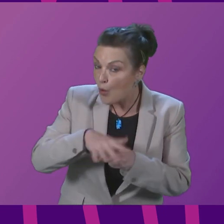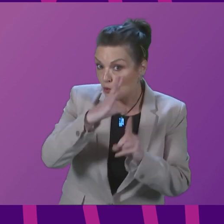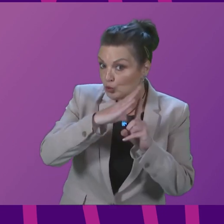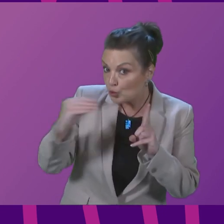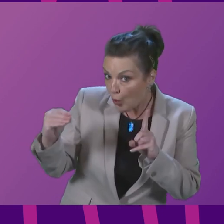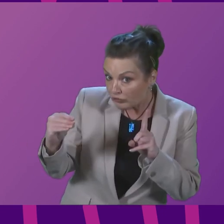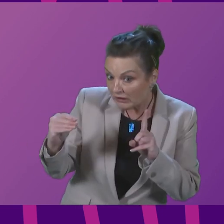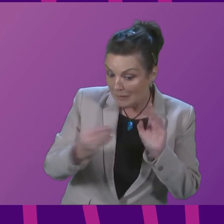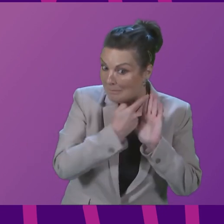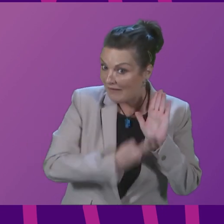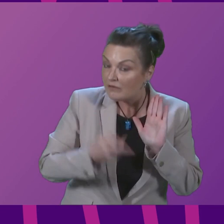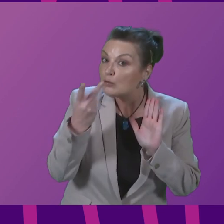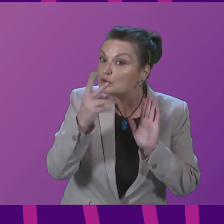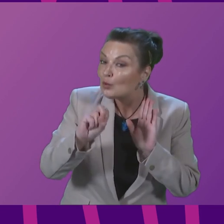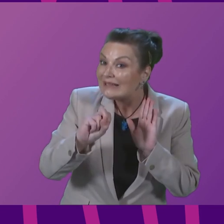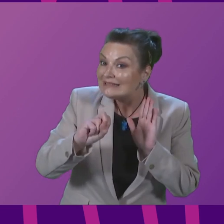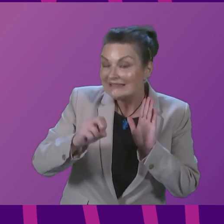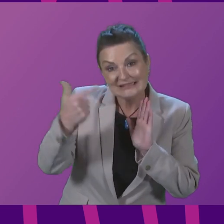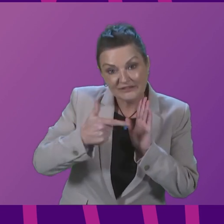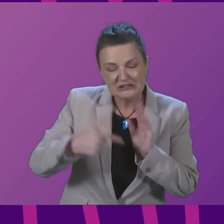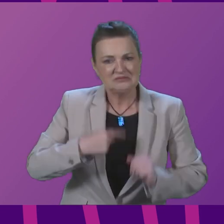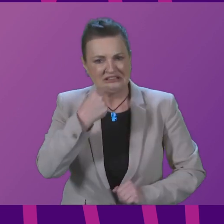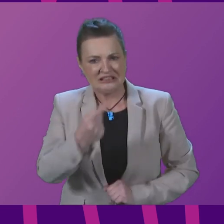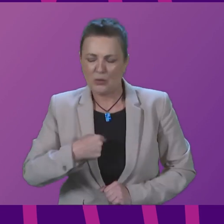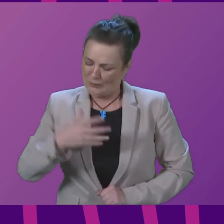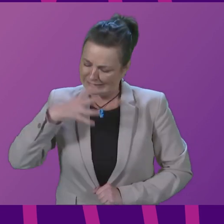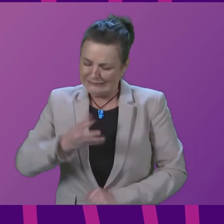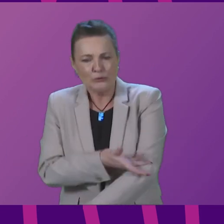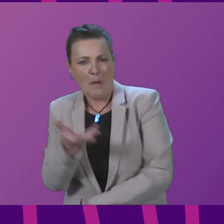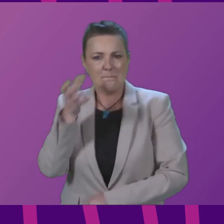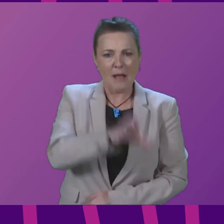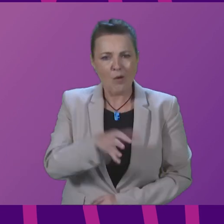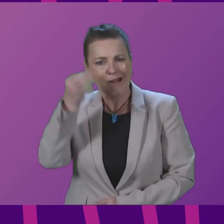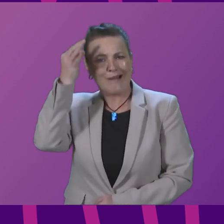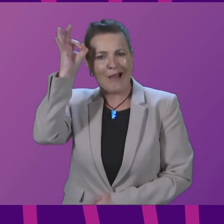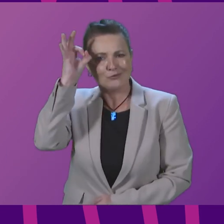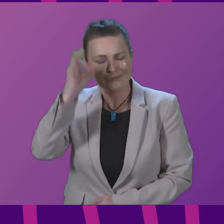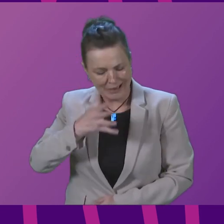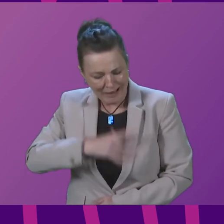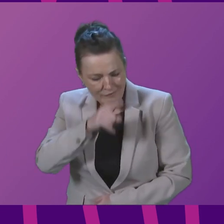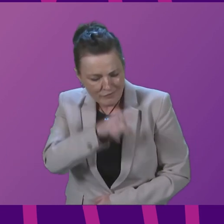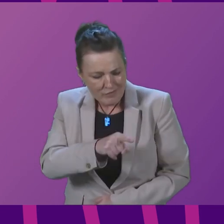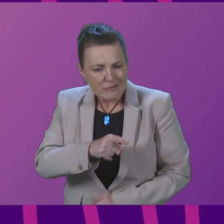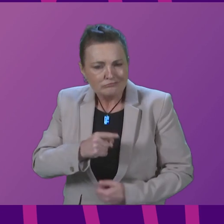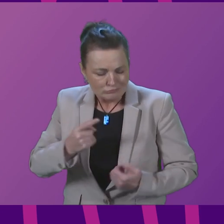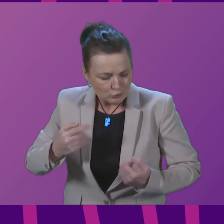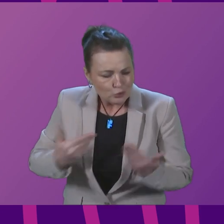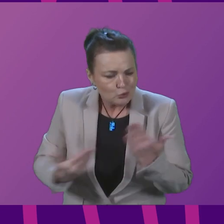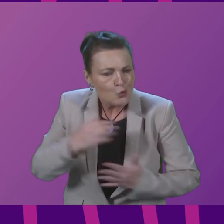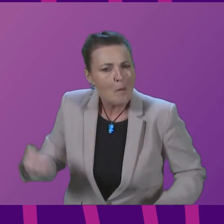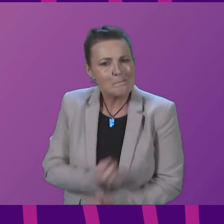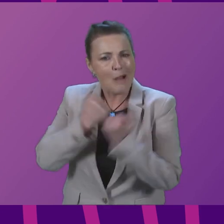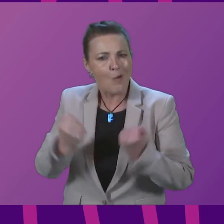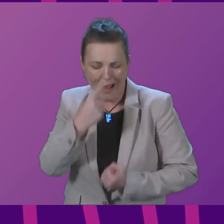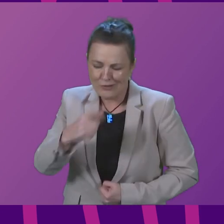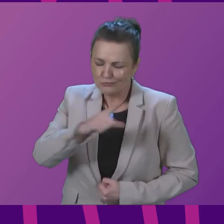2017, which says this. We need to empower councils and give them a renewed sense of meaning and